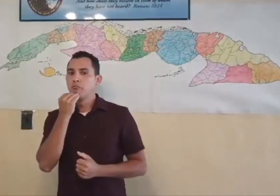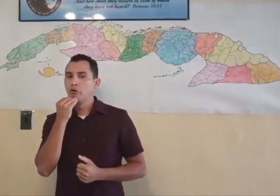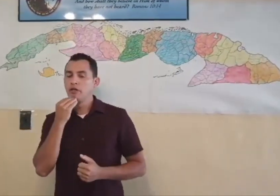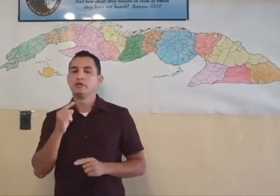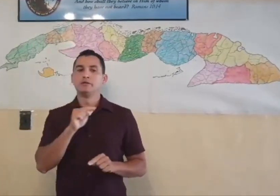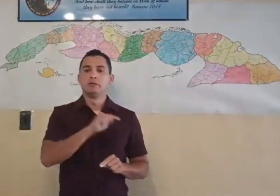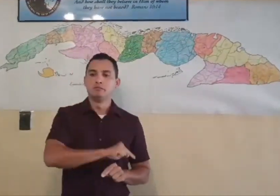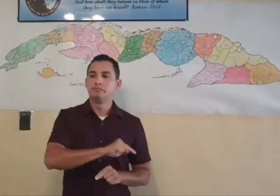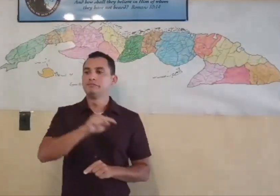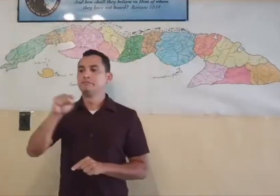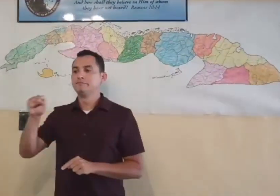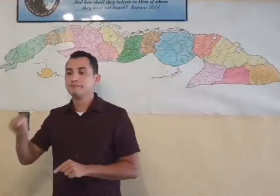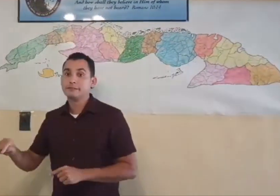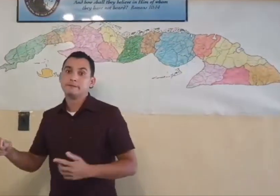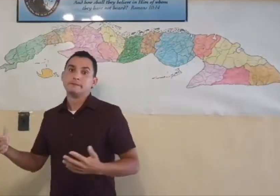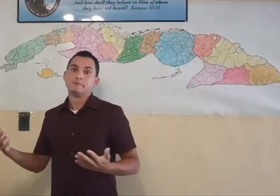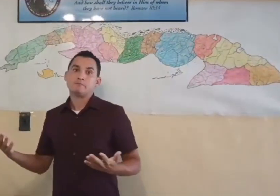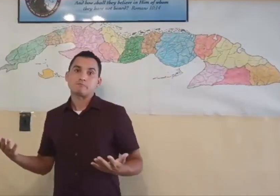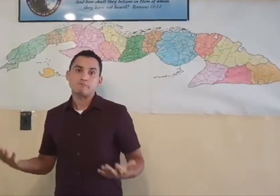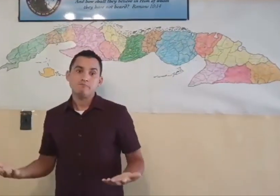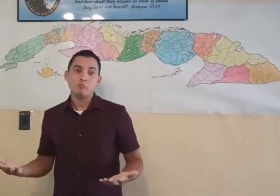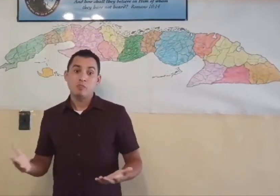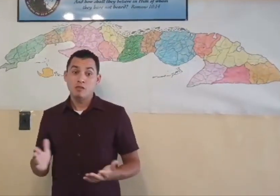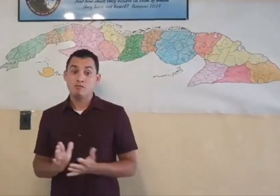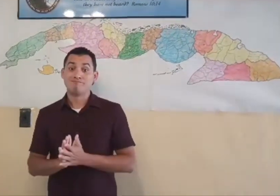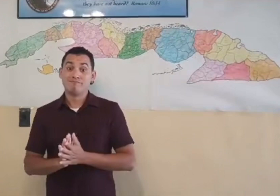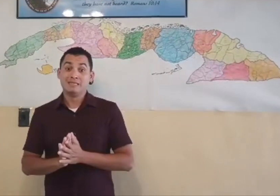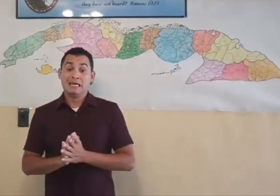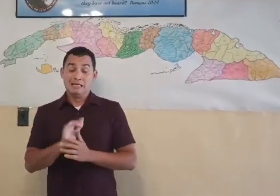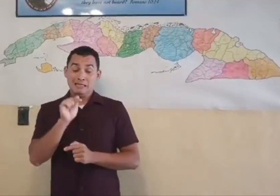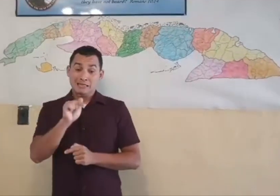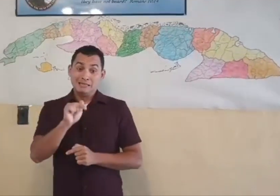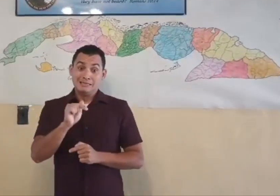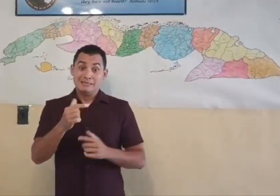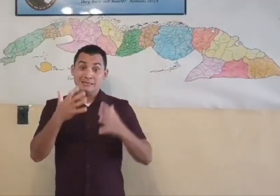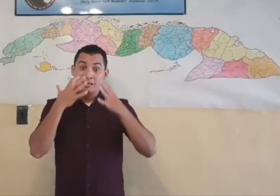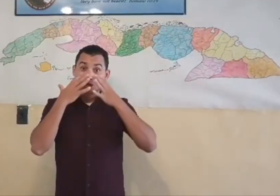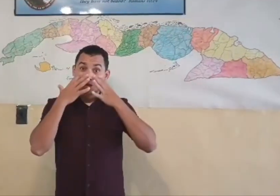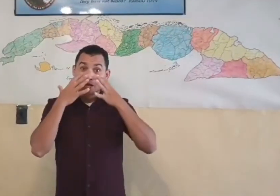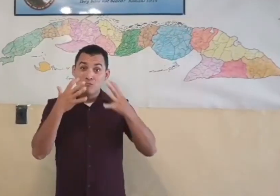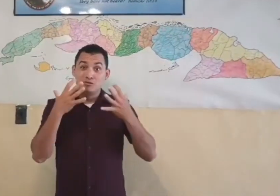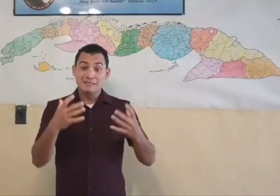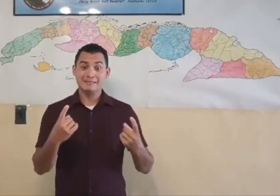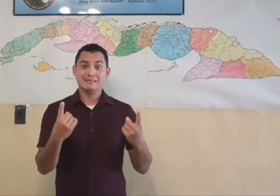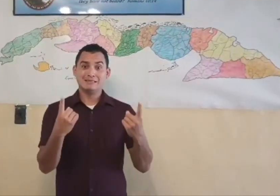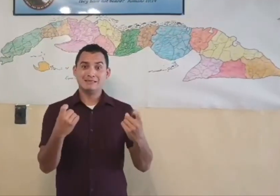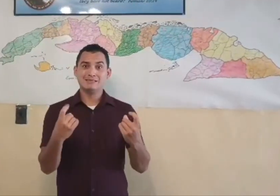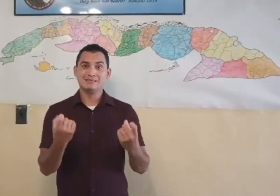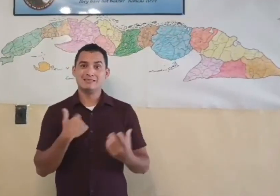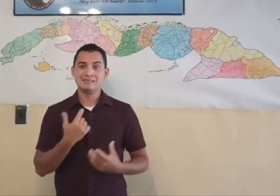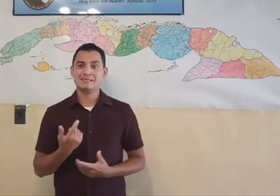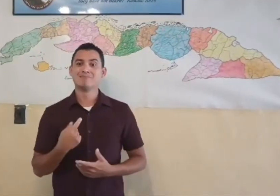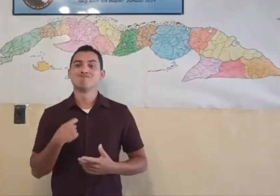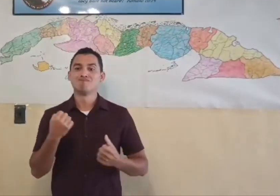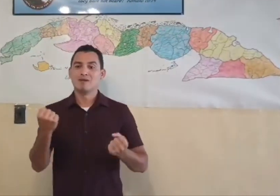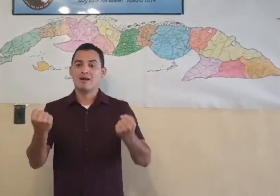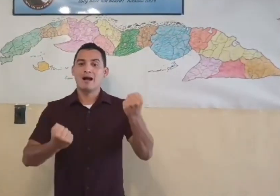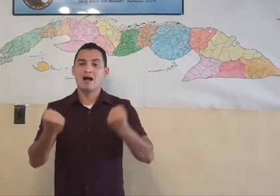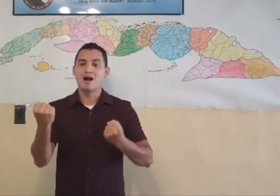at the stations to see if we can buy a ticket. For this reason, we are needing to purchase a vehicle. For we would use this